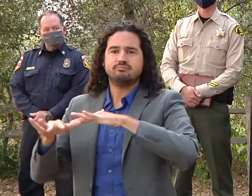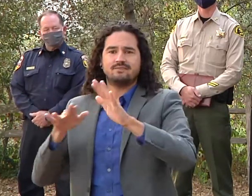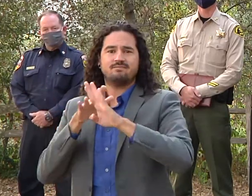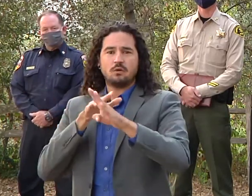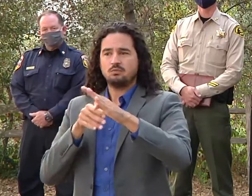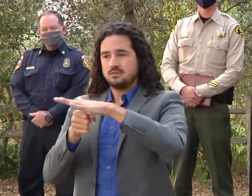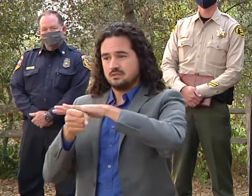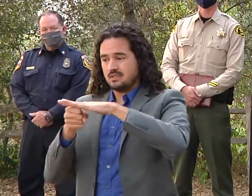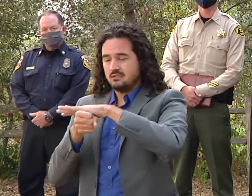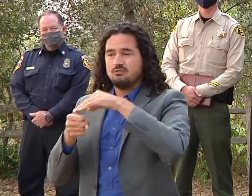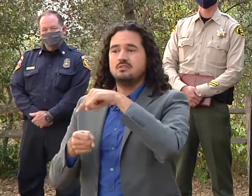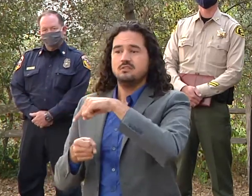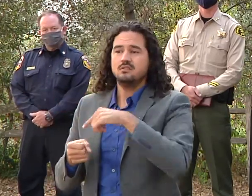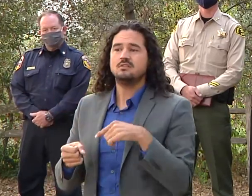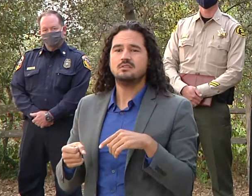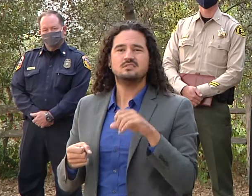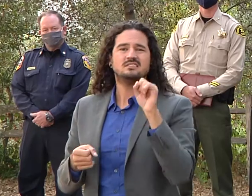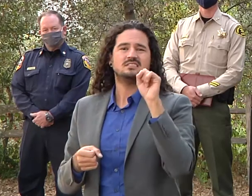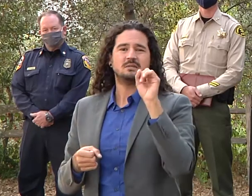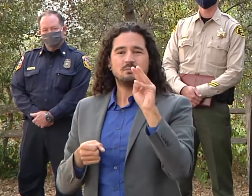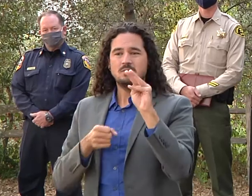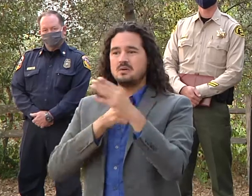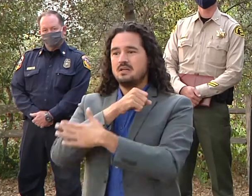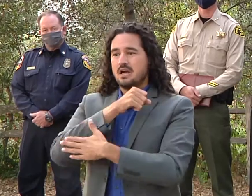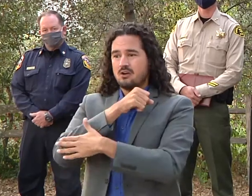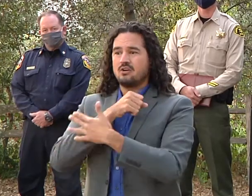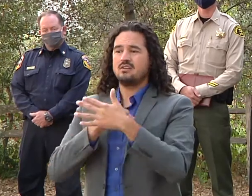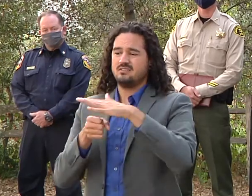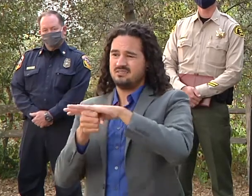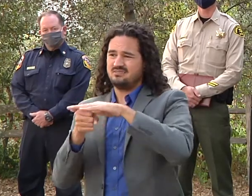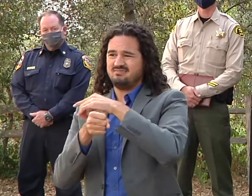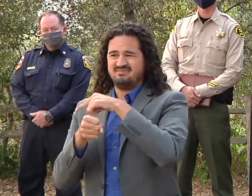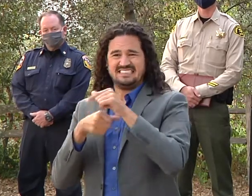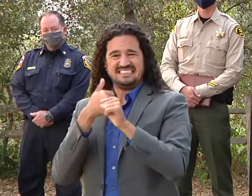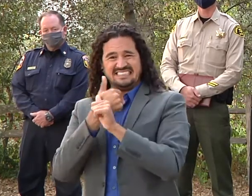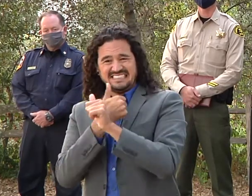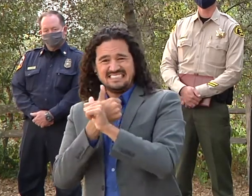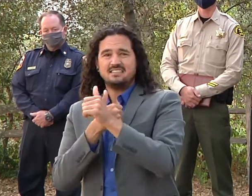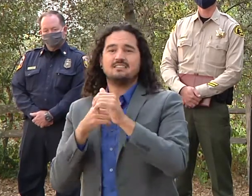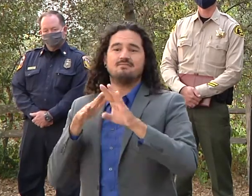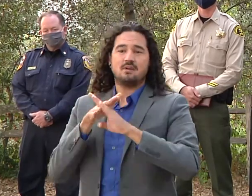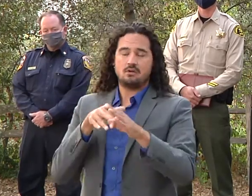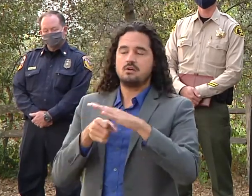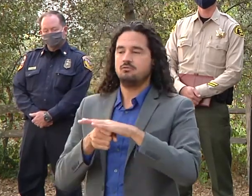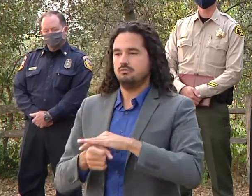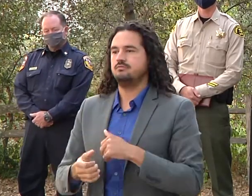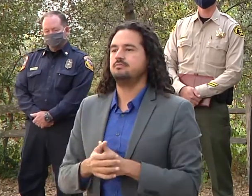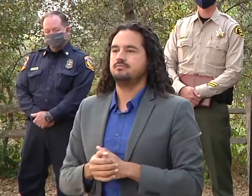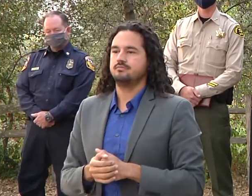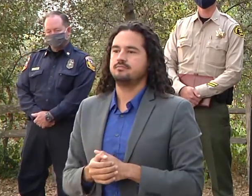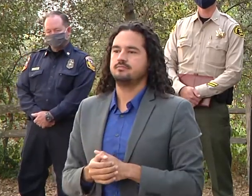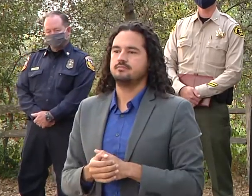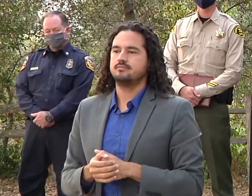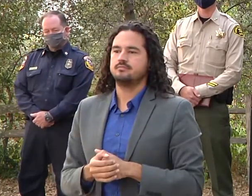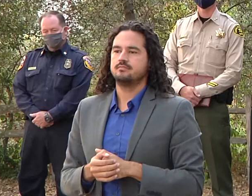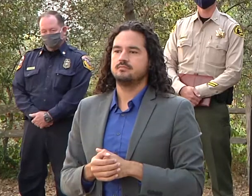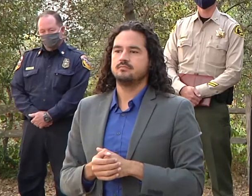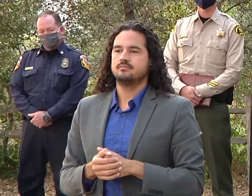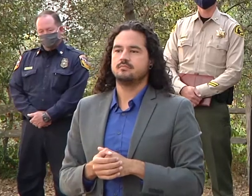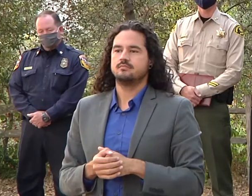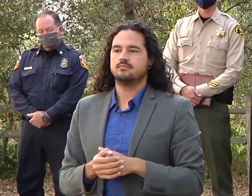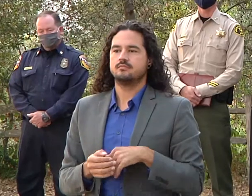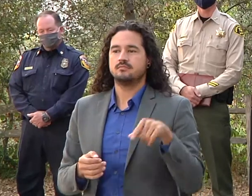and a lot of work has been done as you heard already from chief brunton and also from chief clark as well